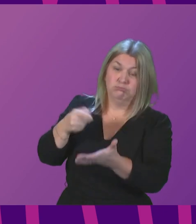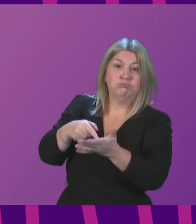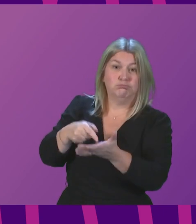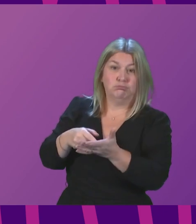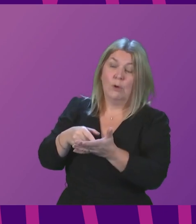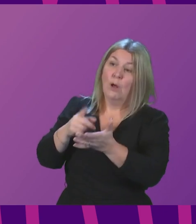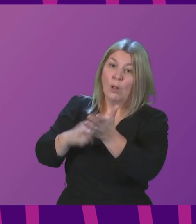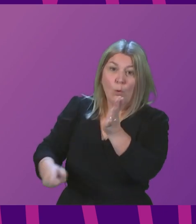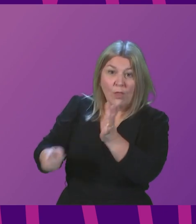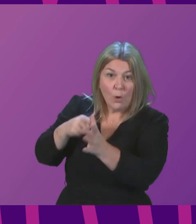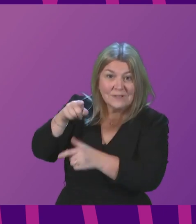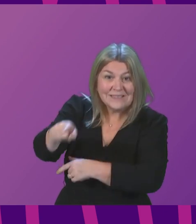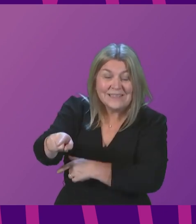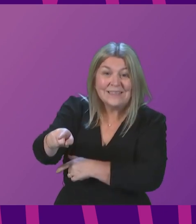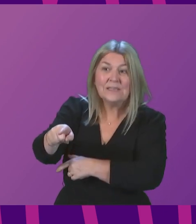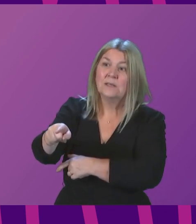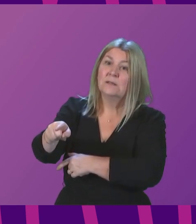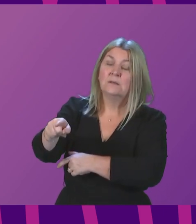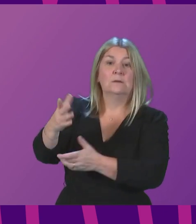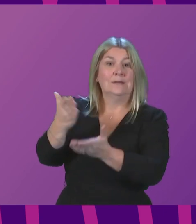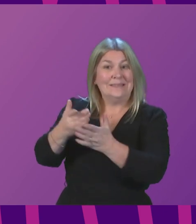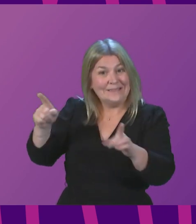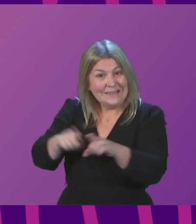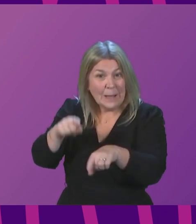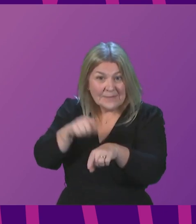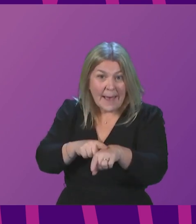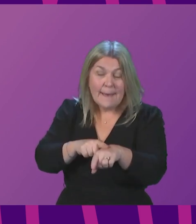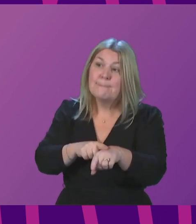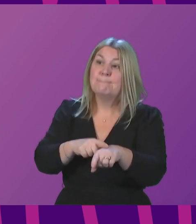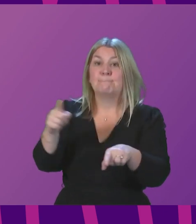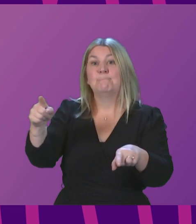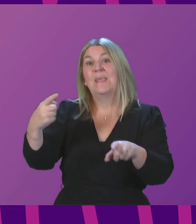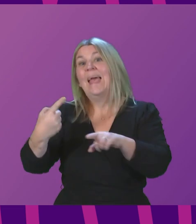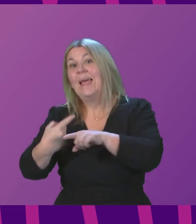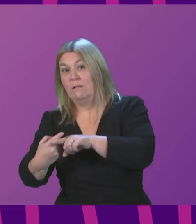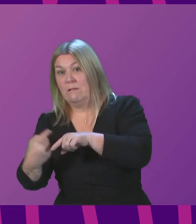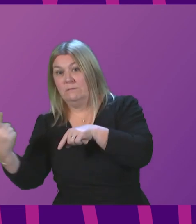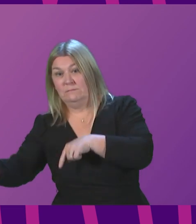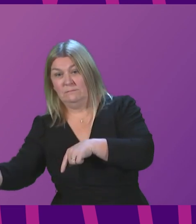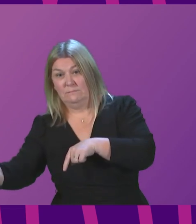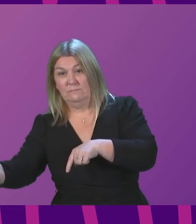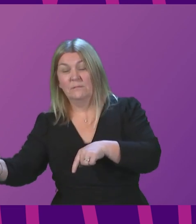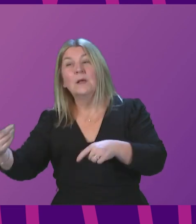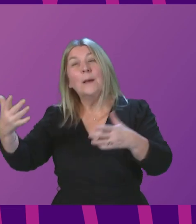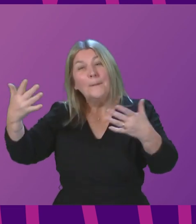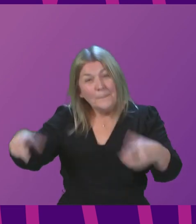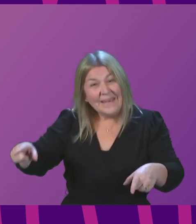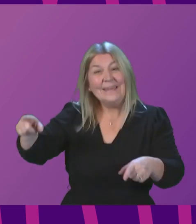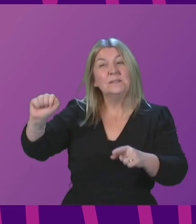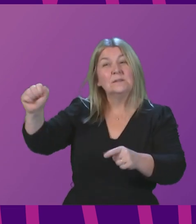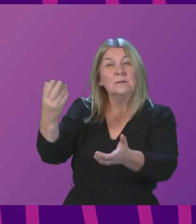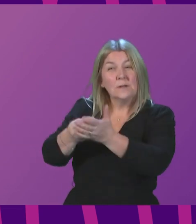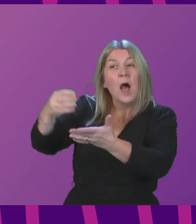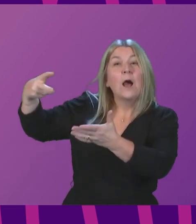local authorities. Over the same period, local authorities in England, where the members' party is in government, have faced a cash terms revenue